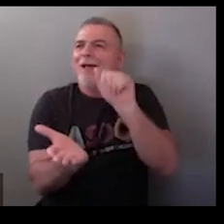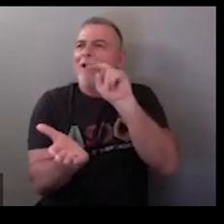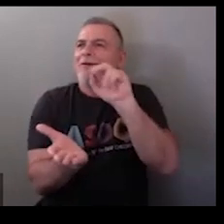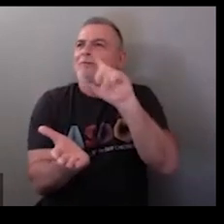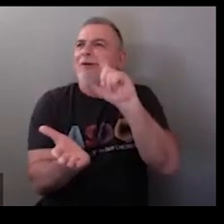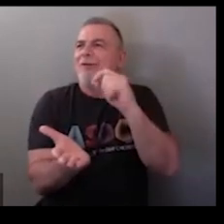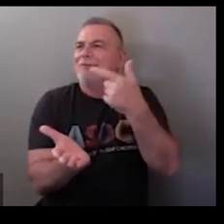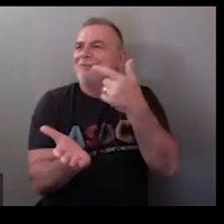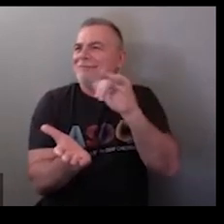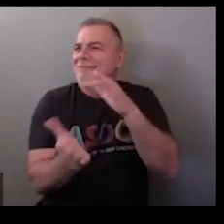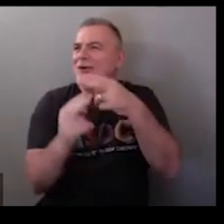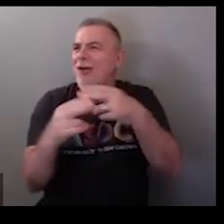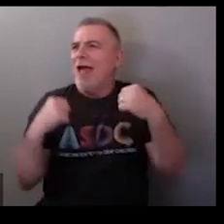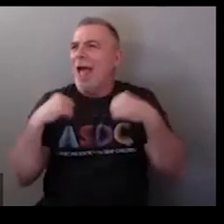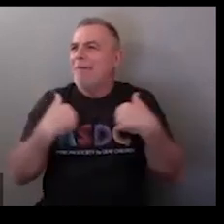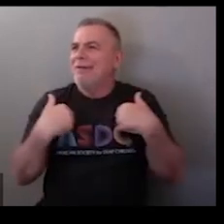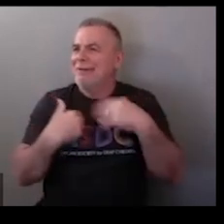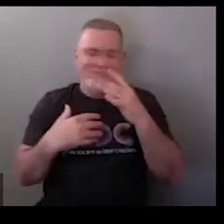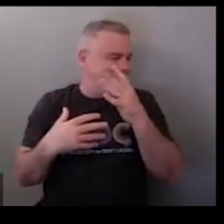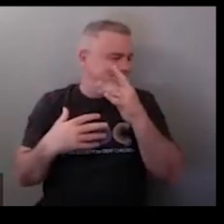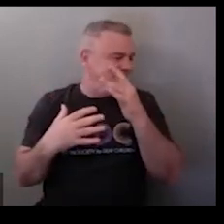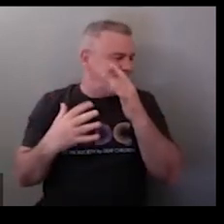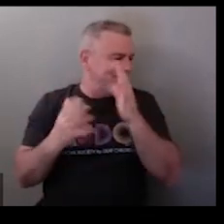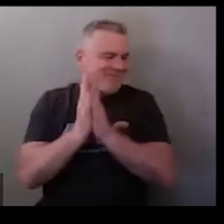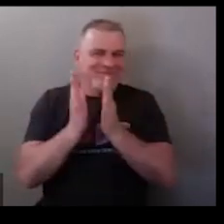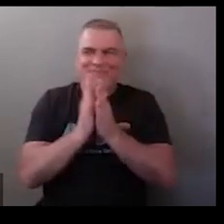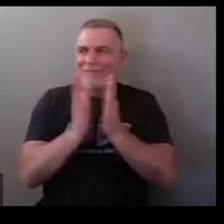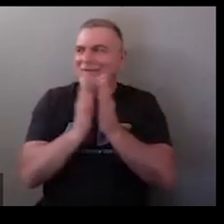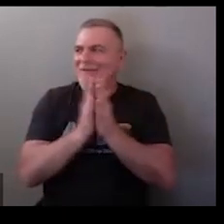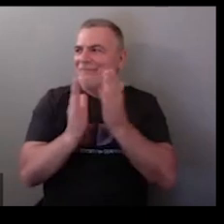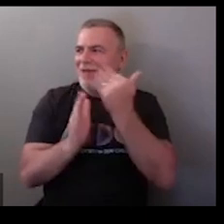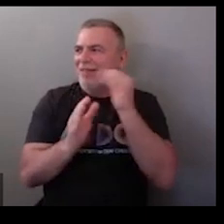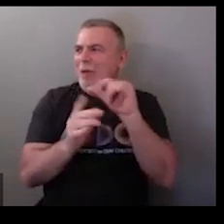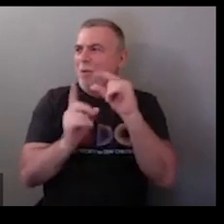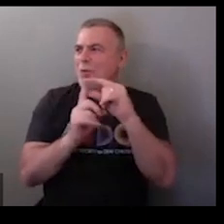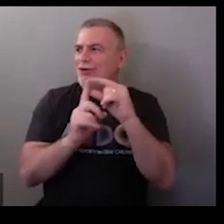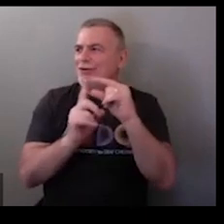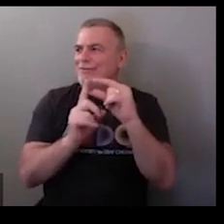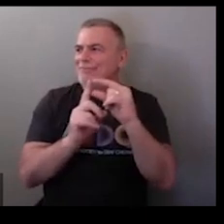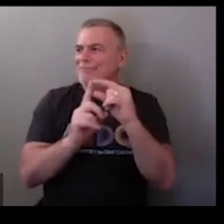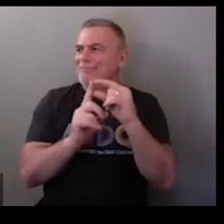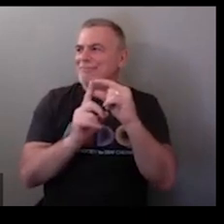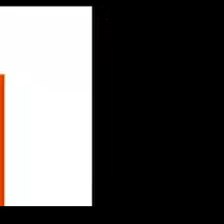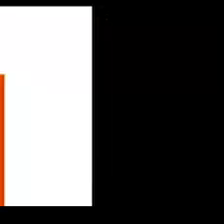the hell what's it called